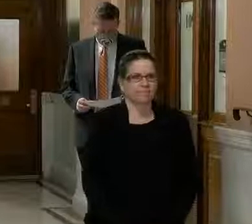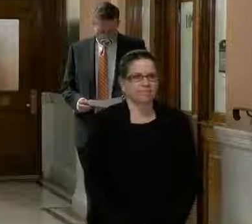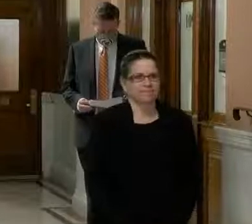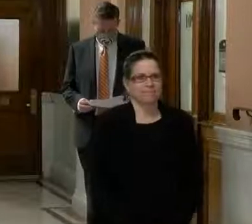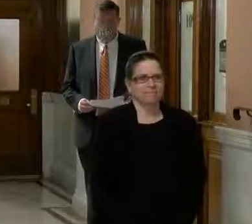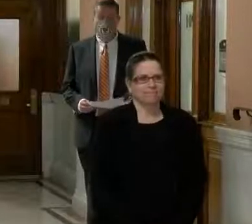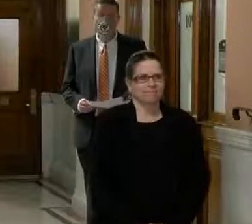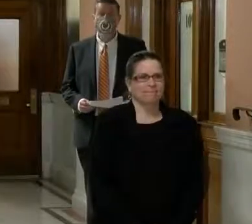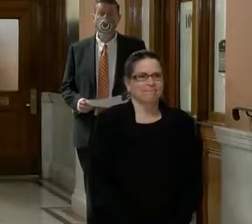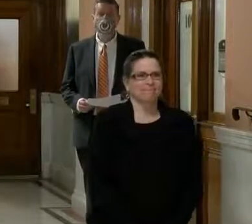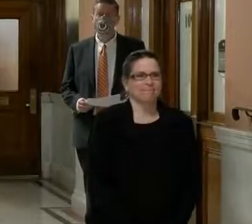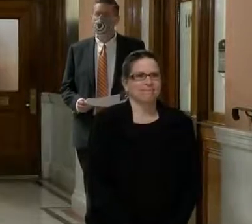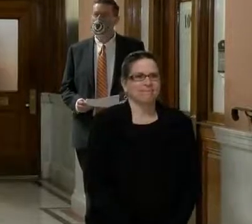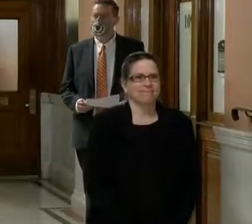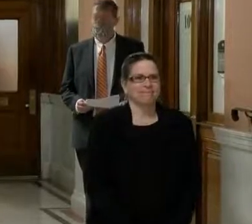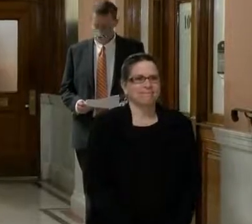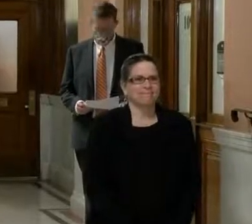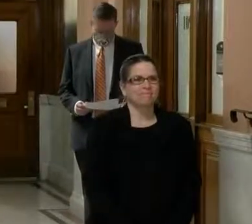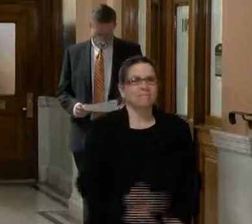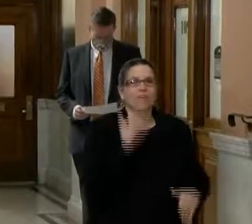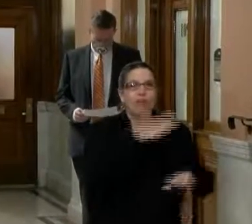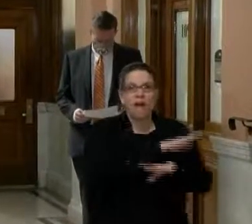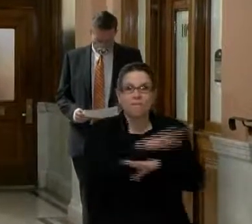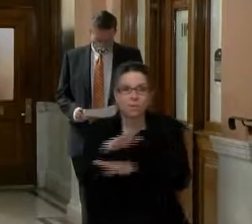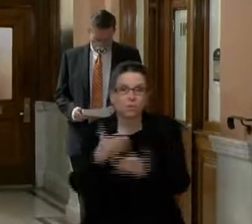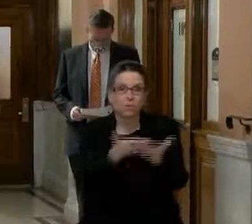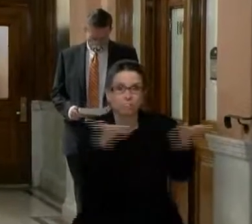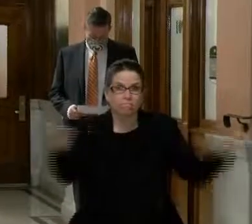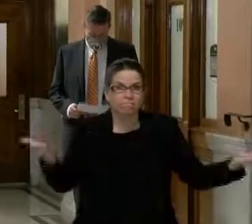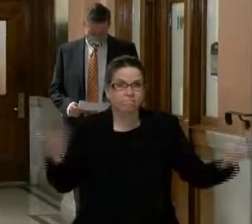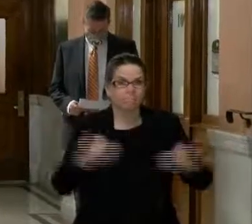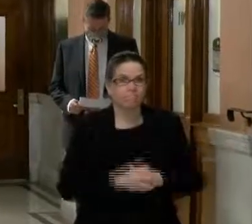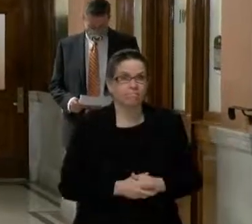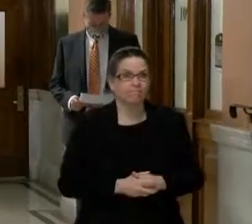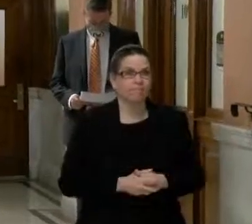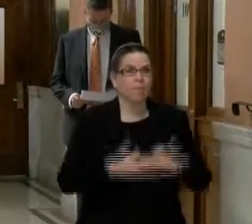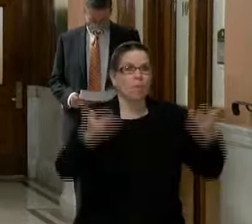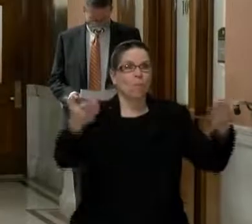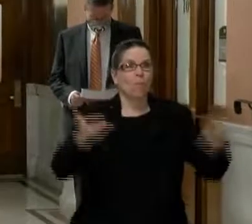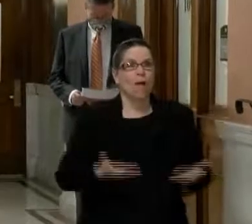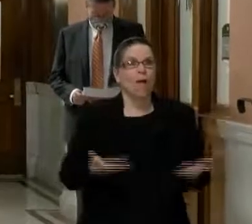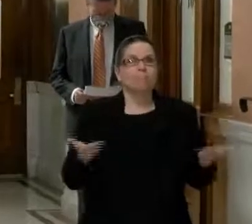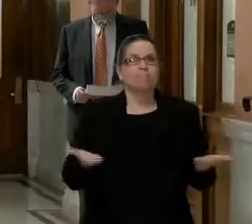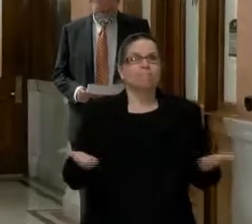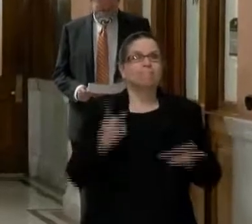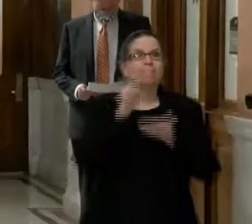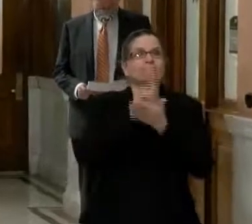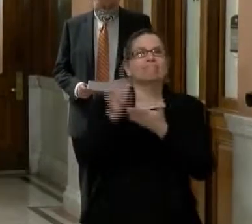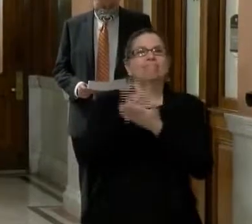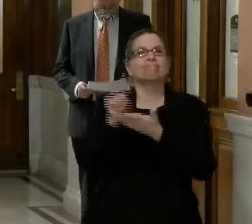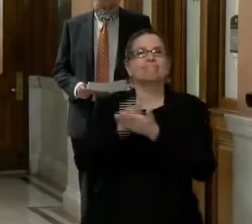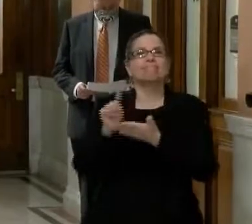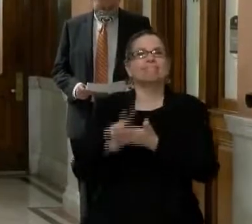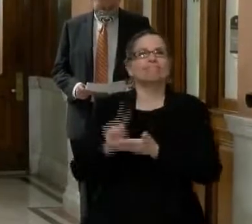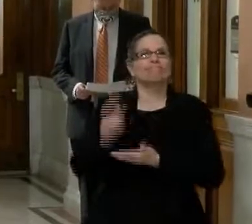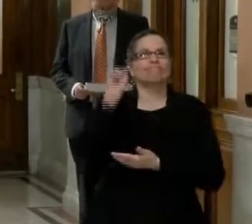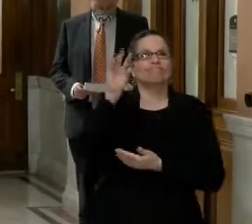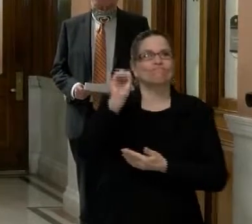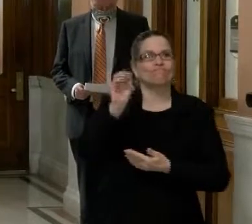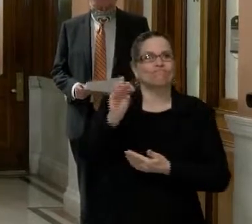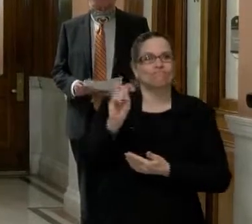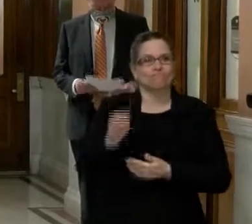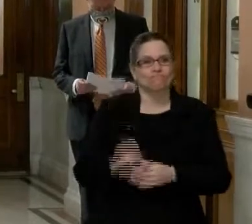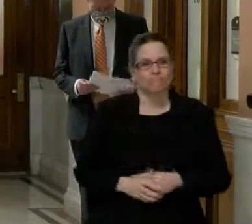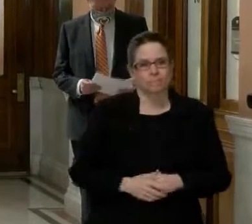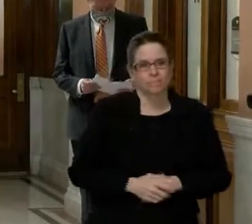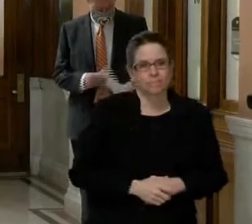Everybody ready? Okay. Good afternoon, everyone, and welcome to our daily weekly briefing on COVID-19. Just